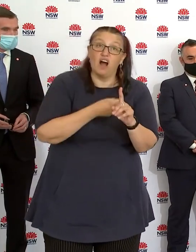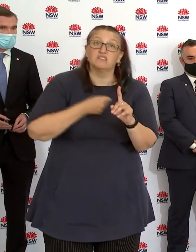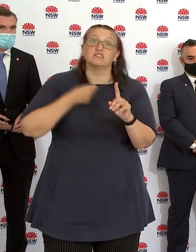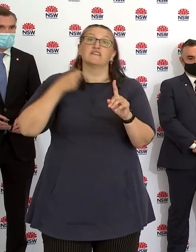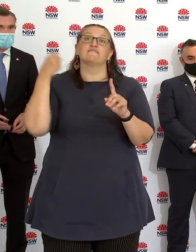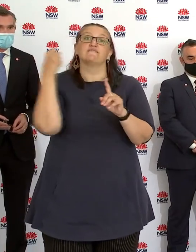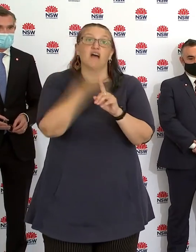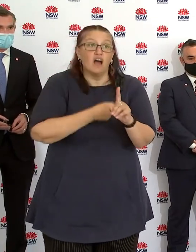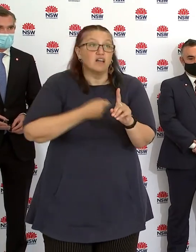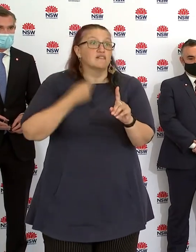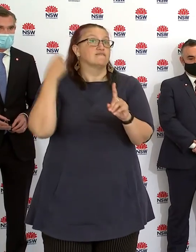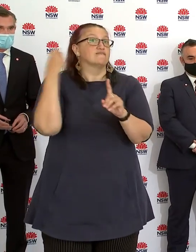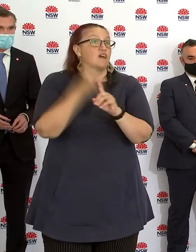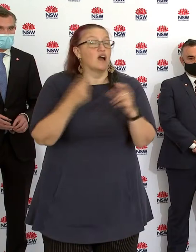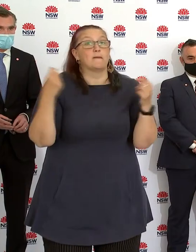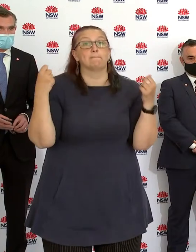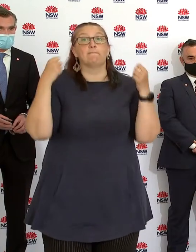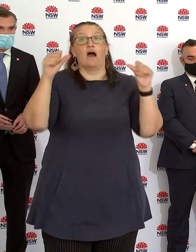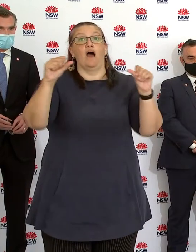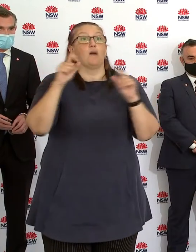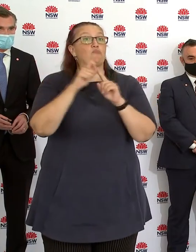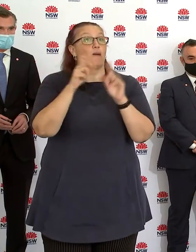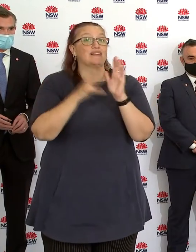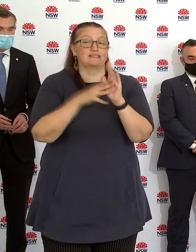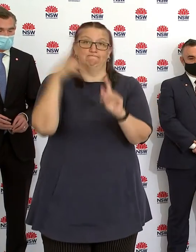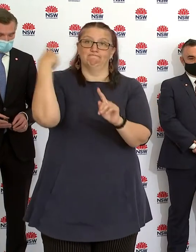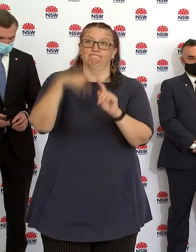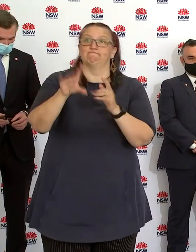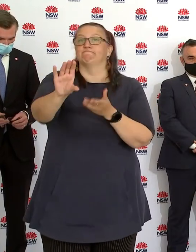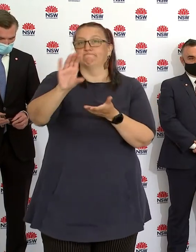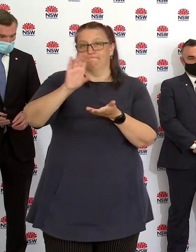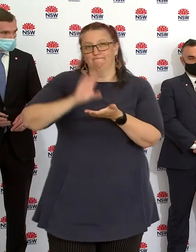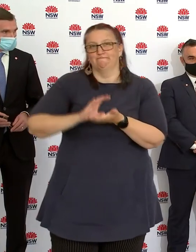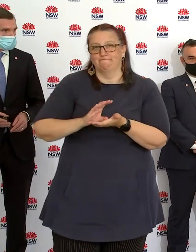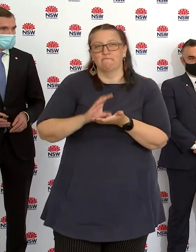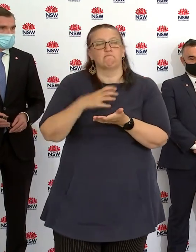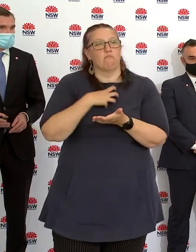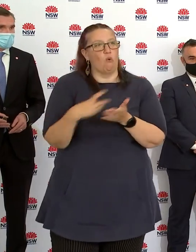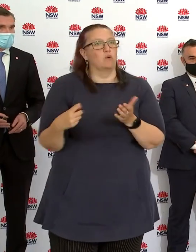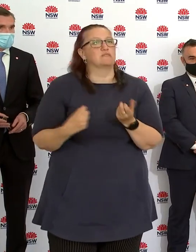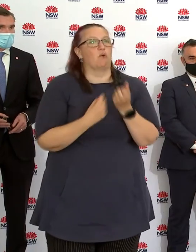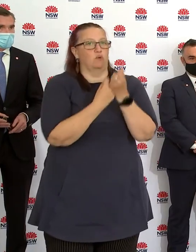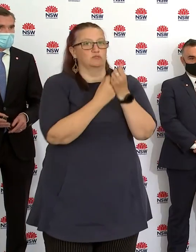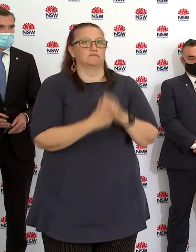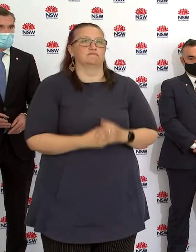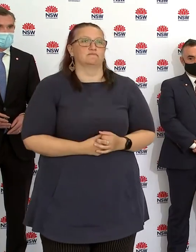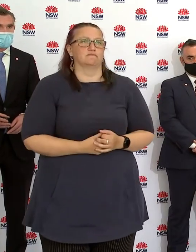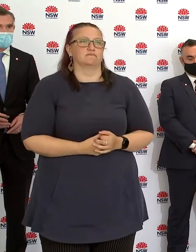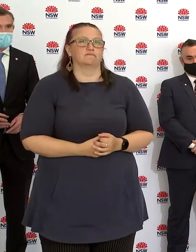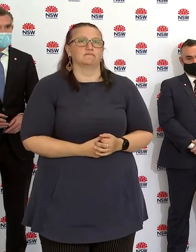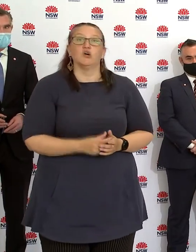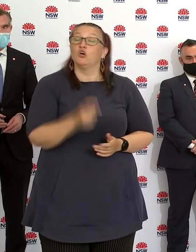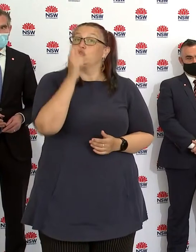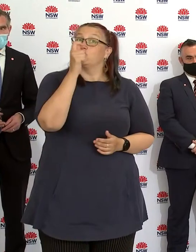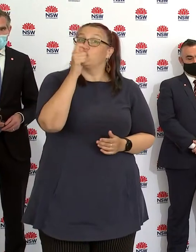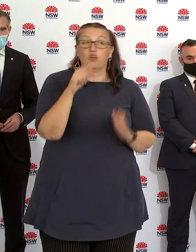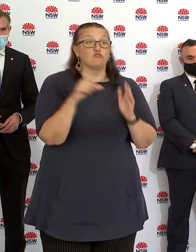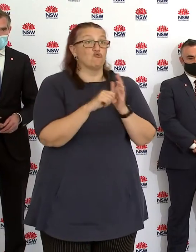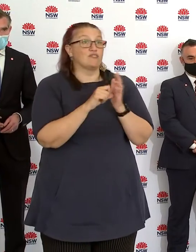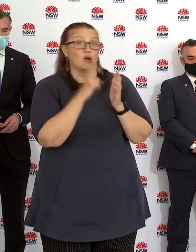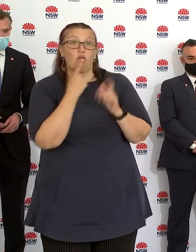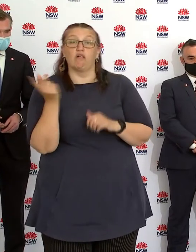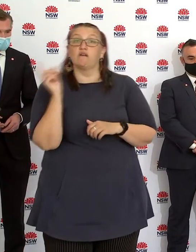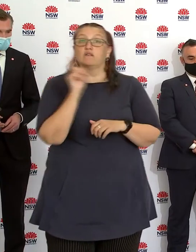thank the Prime Minister and the Federal Treasurer for providing that extra support. The Treasurer will speak about that in a few minutes.